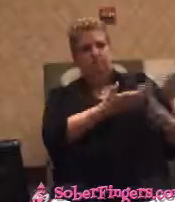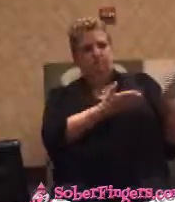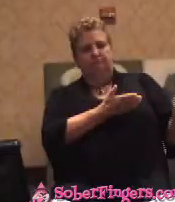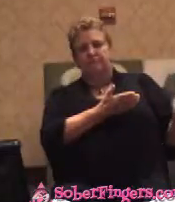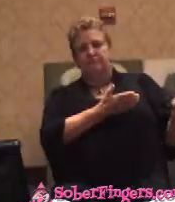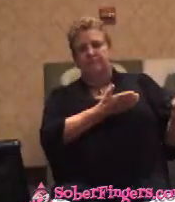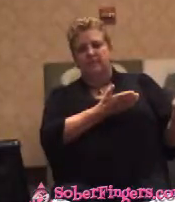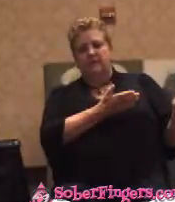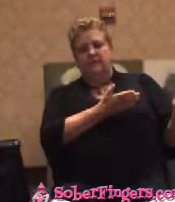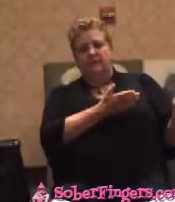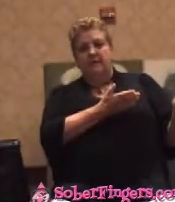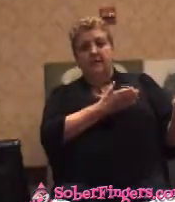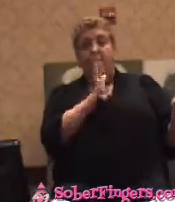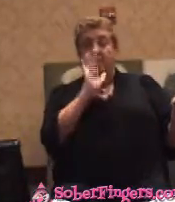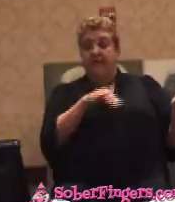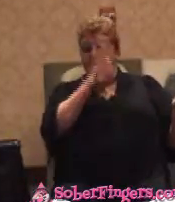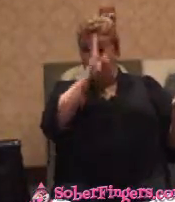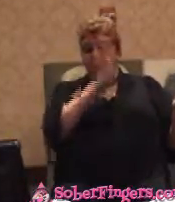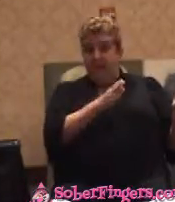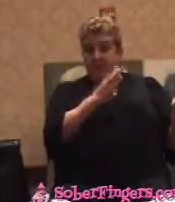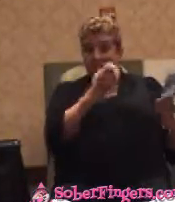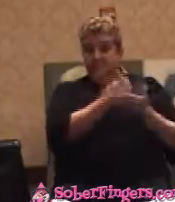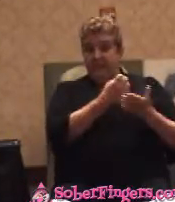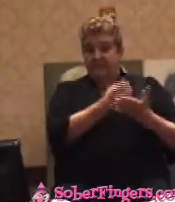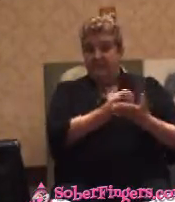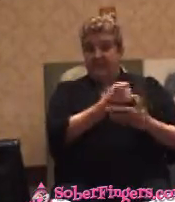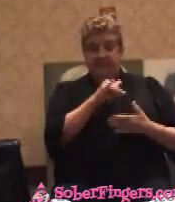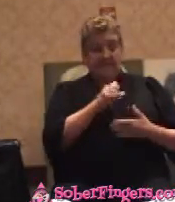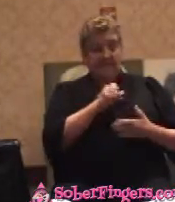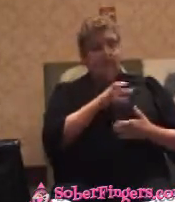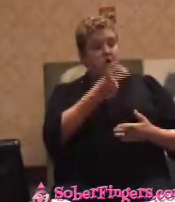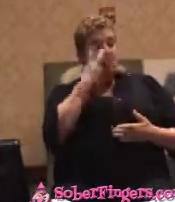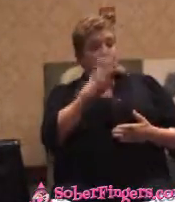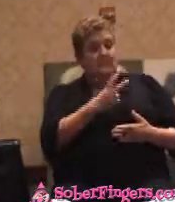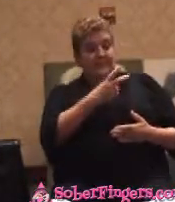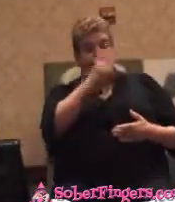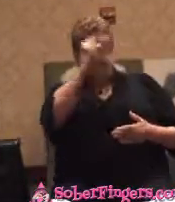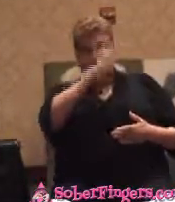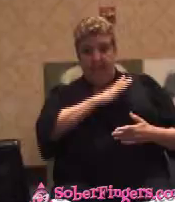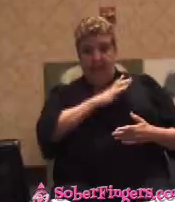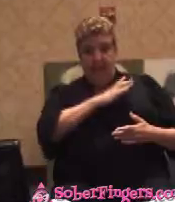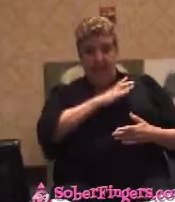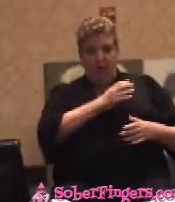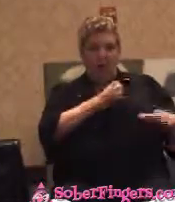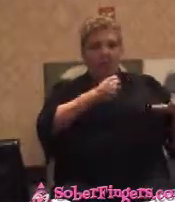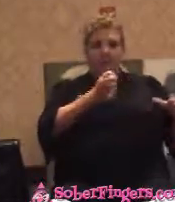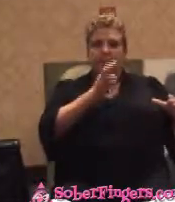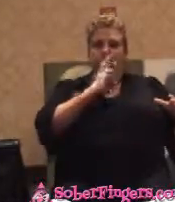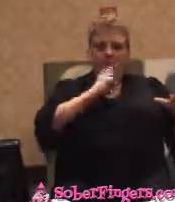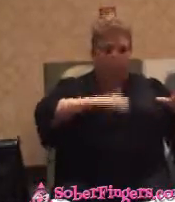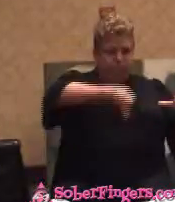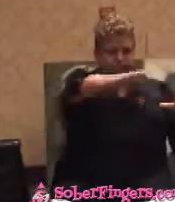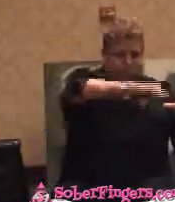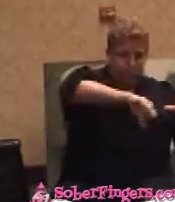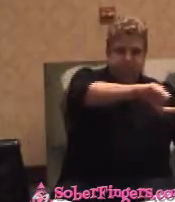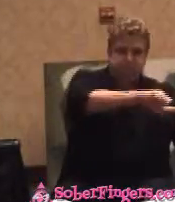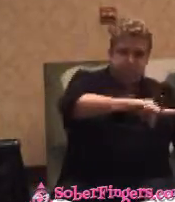he said, now, direct evidence would be if you saw a farmer around pouring water into his milk bucket. That's direct